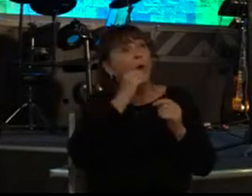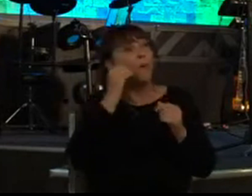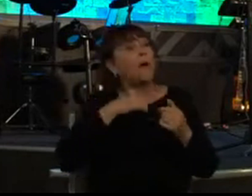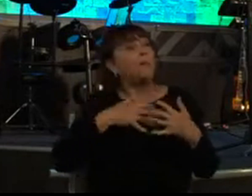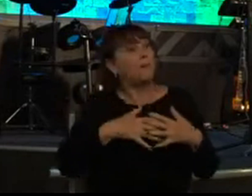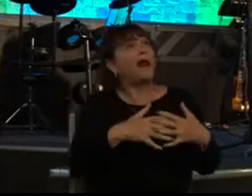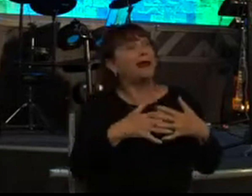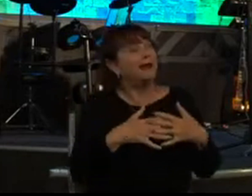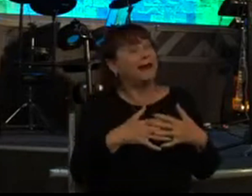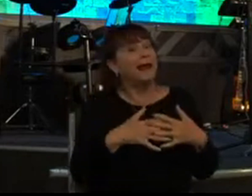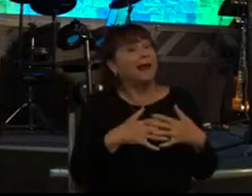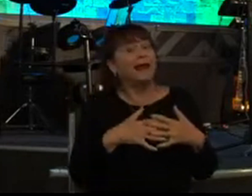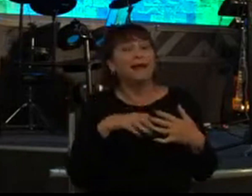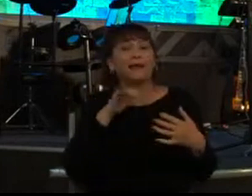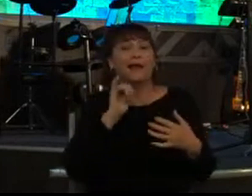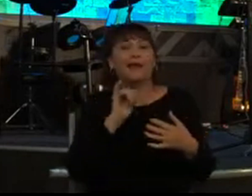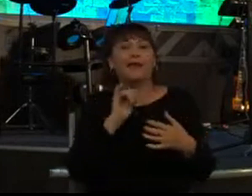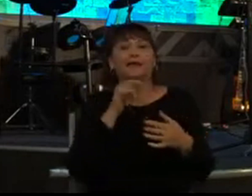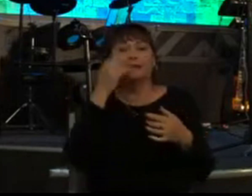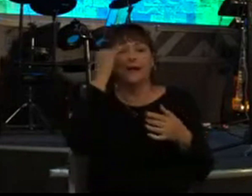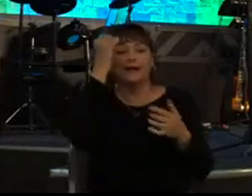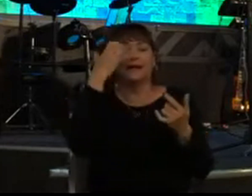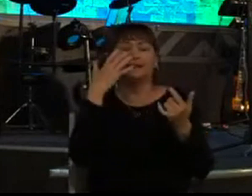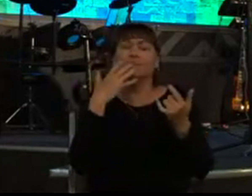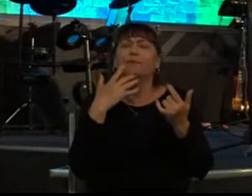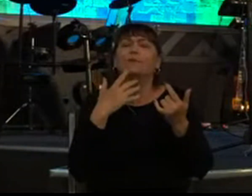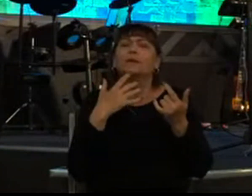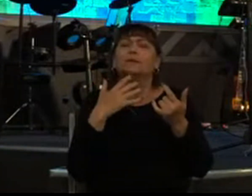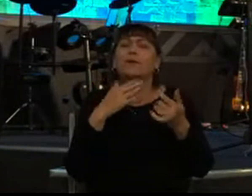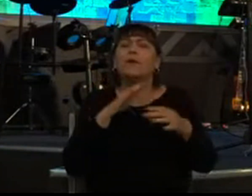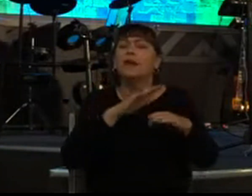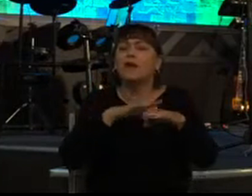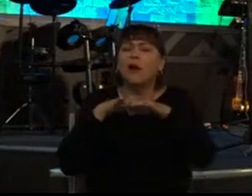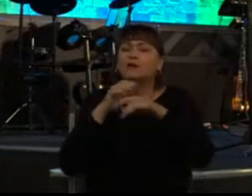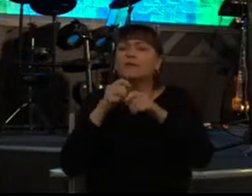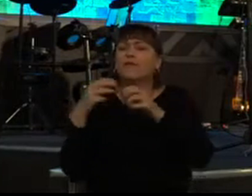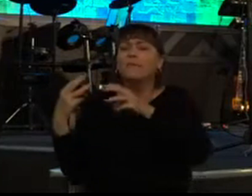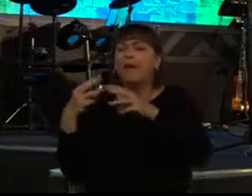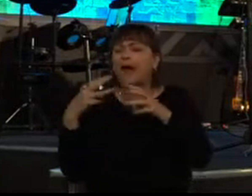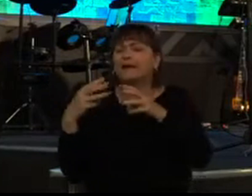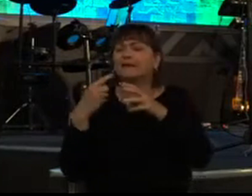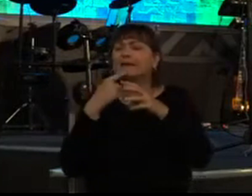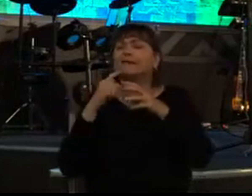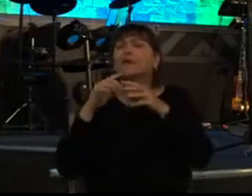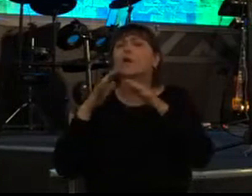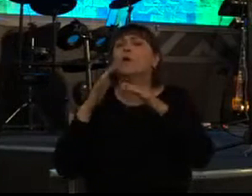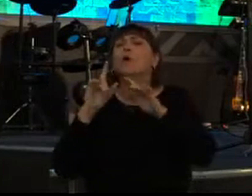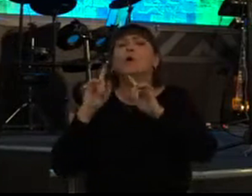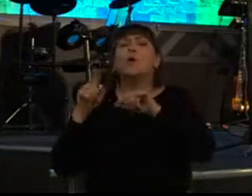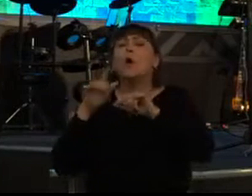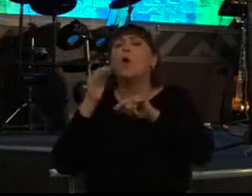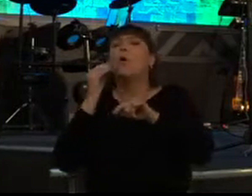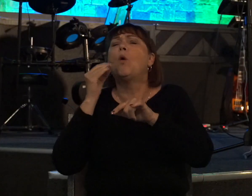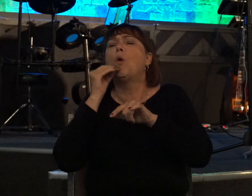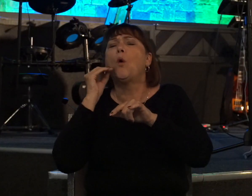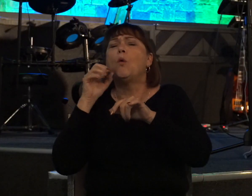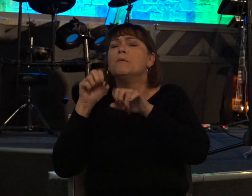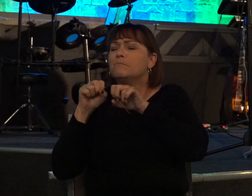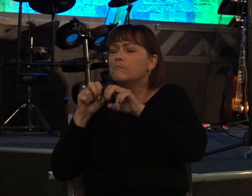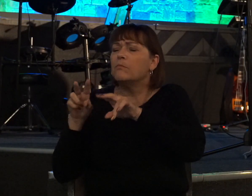and so that's what david does he calls uriah from the battle tells him to go home spend some time with his wife but we